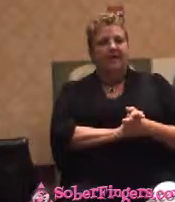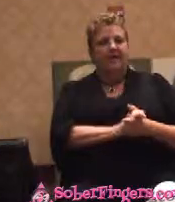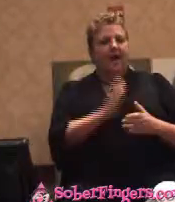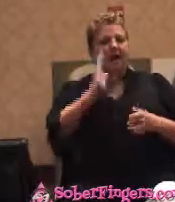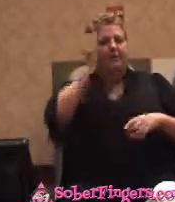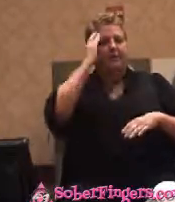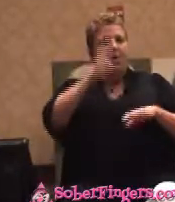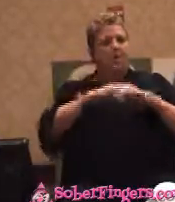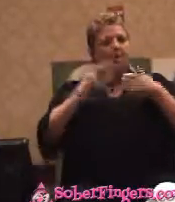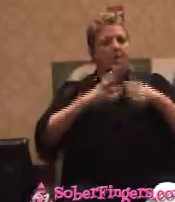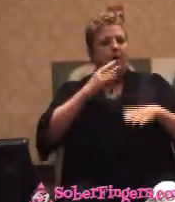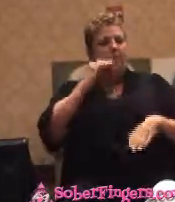we're going to have a fight tonight.